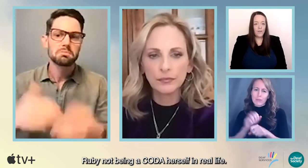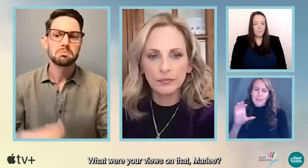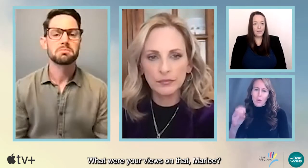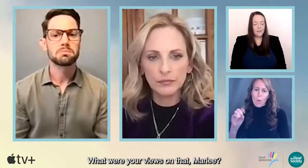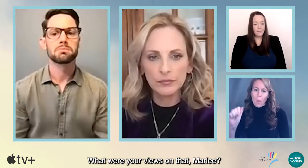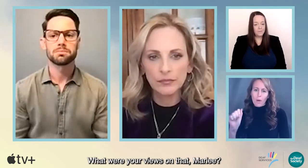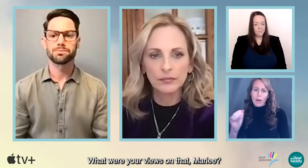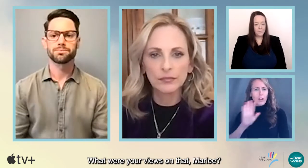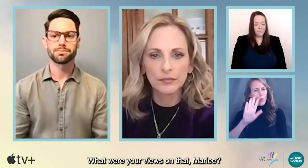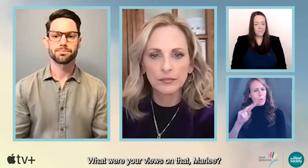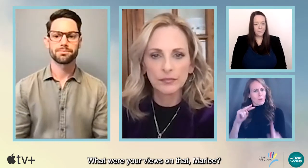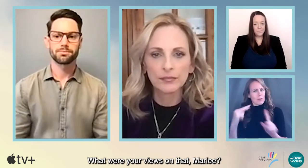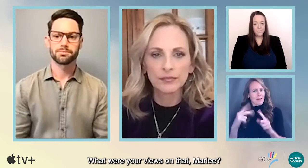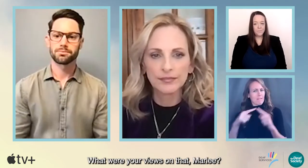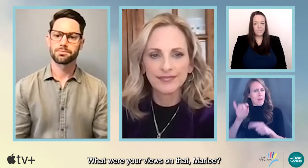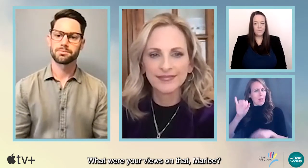views on that, Marlee?